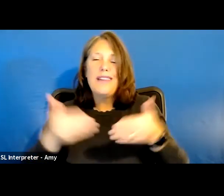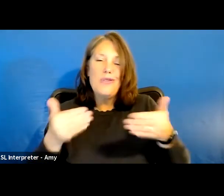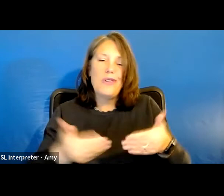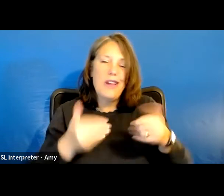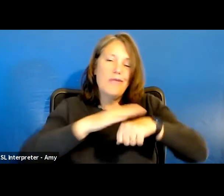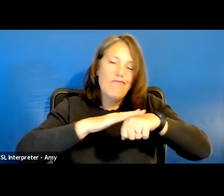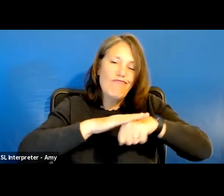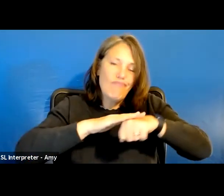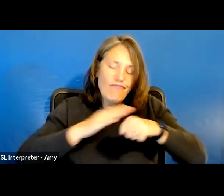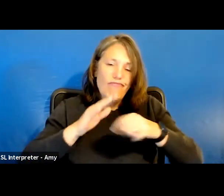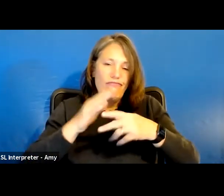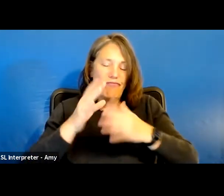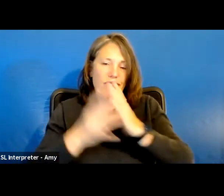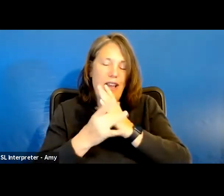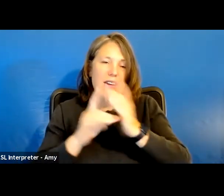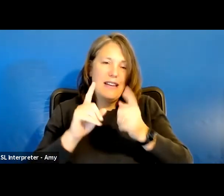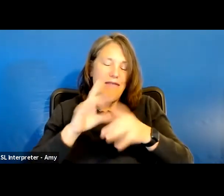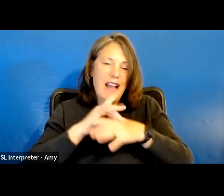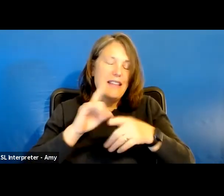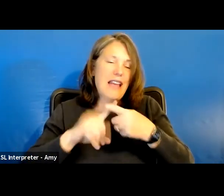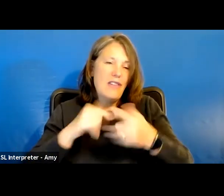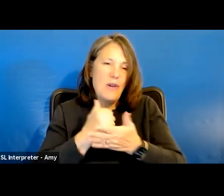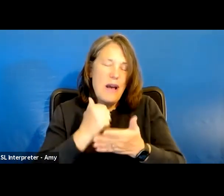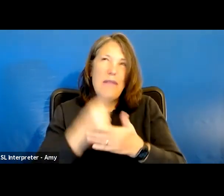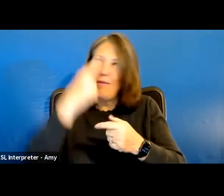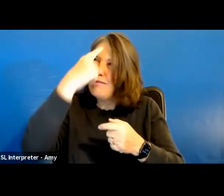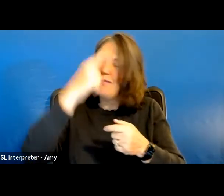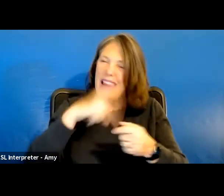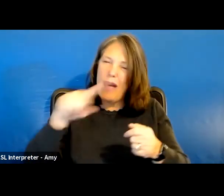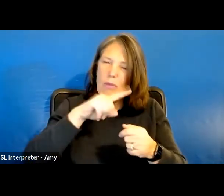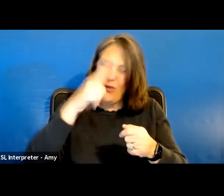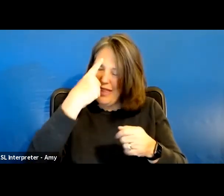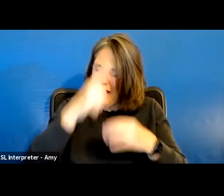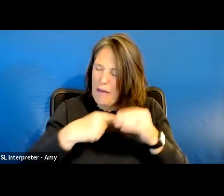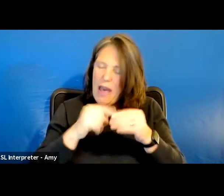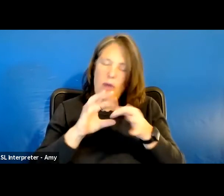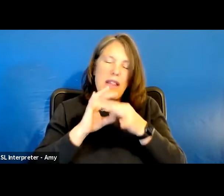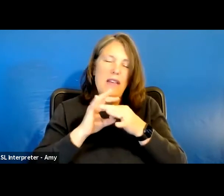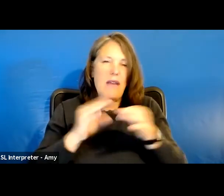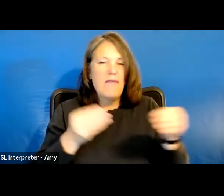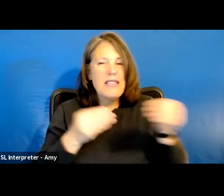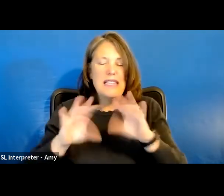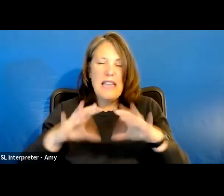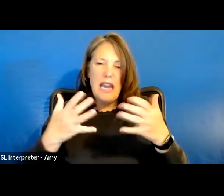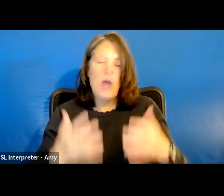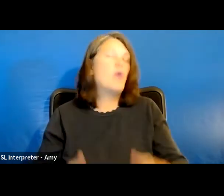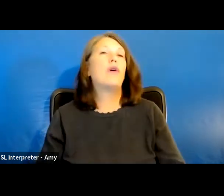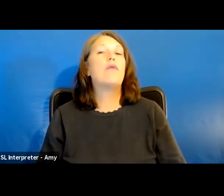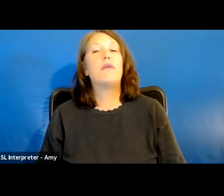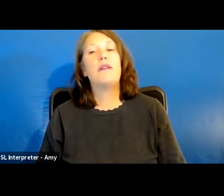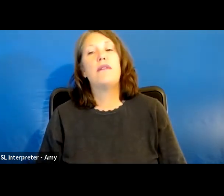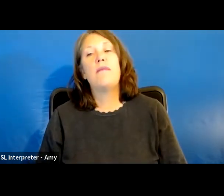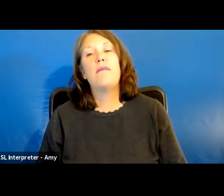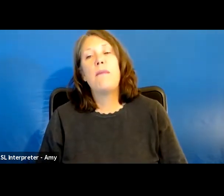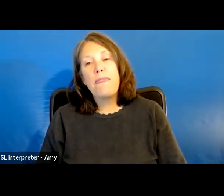to help you kind of frame up thinking about relationships and in the context of facilitating a group. And then